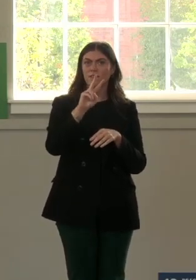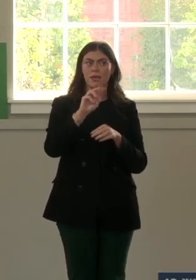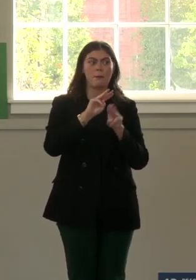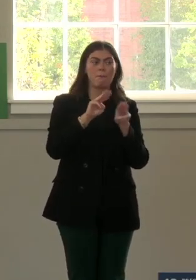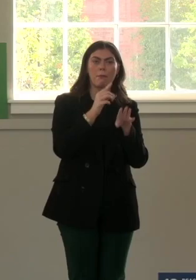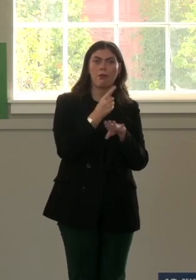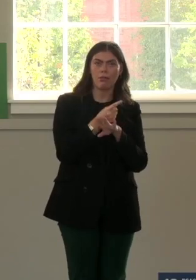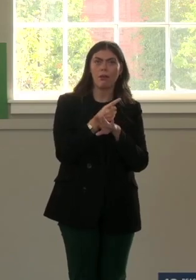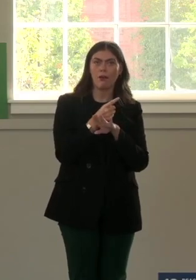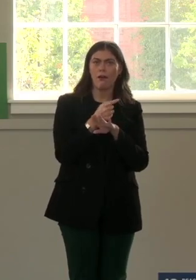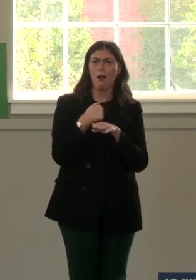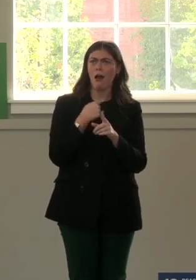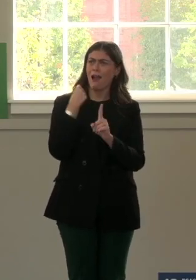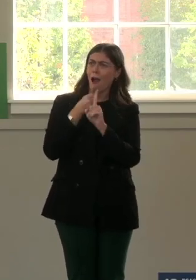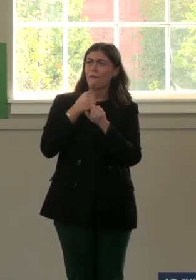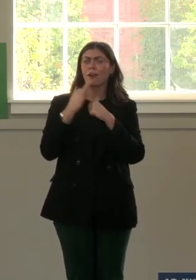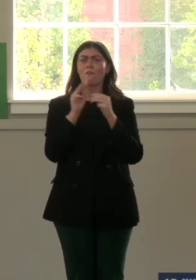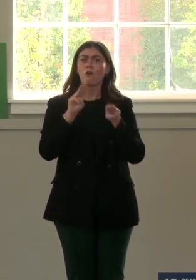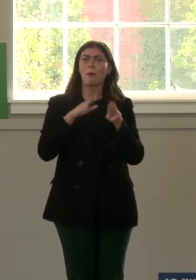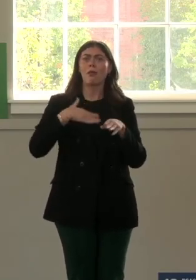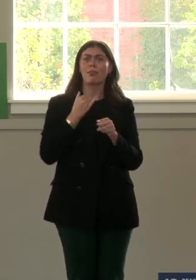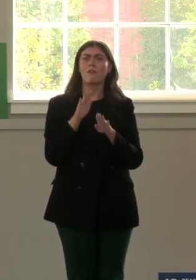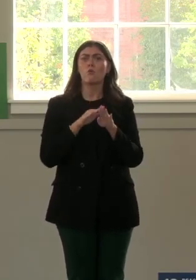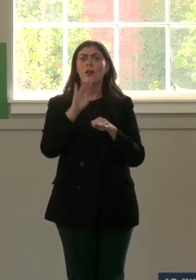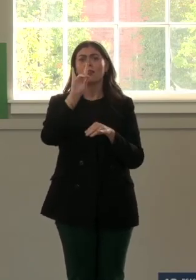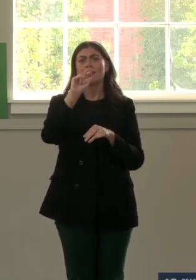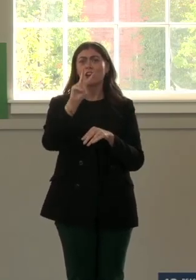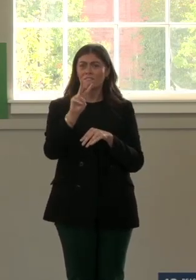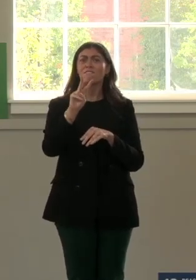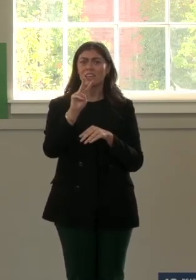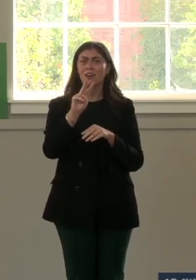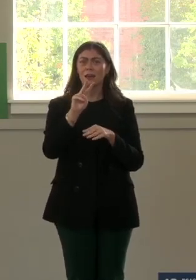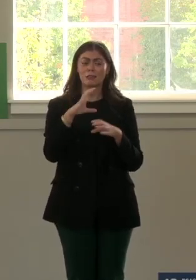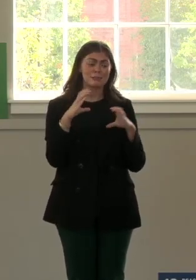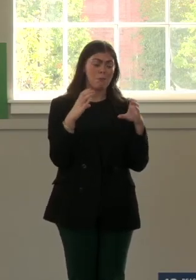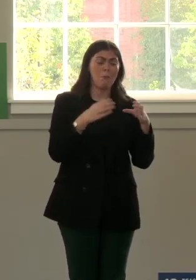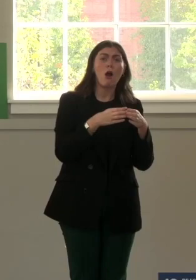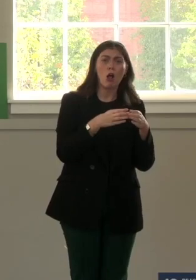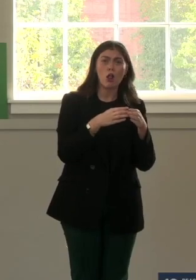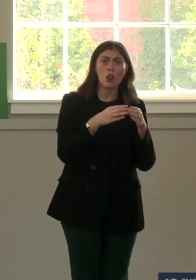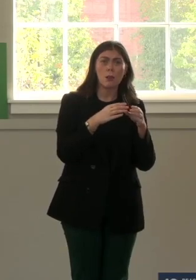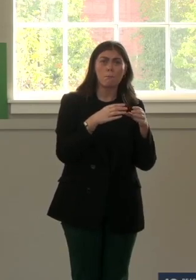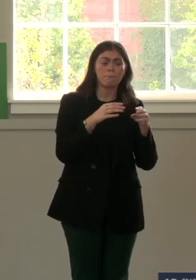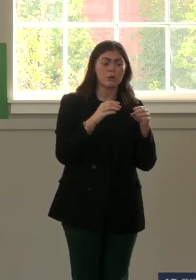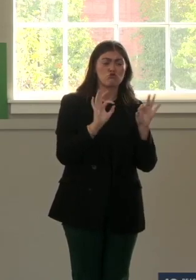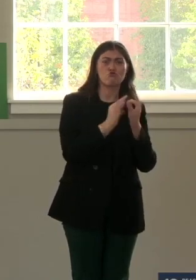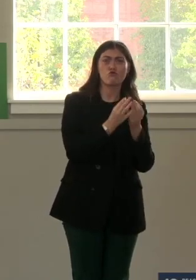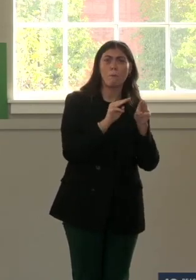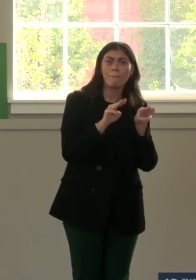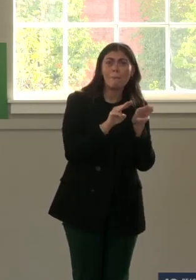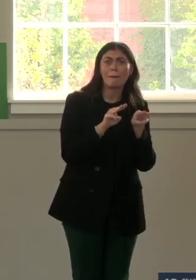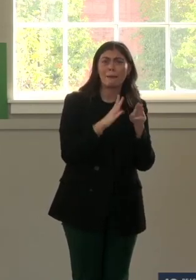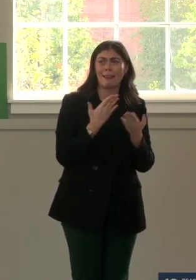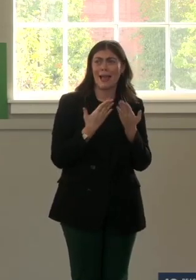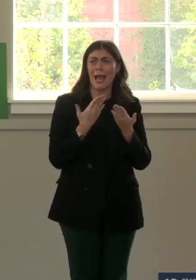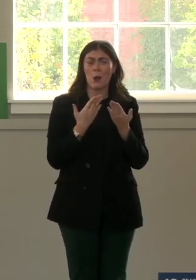HIV, the minorities, the marginalization of our lives, and how we are